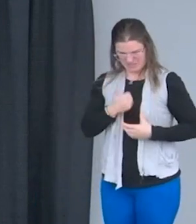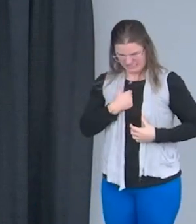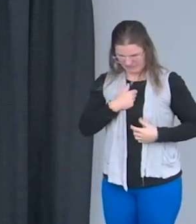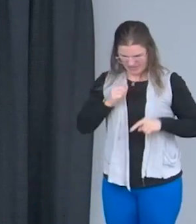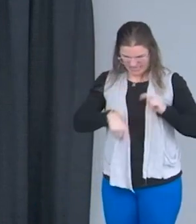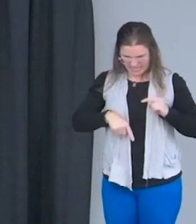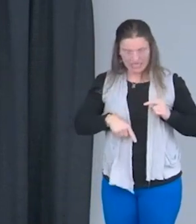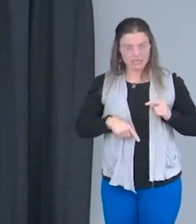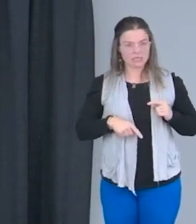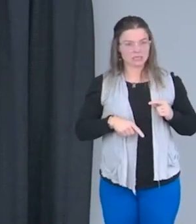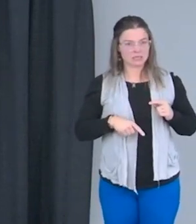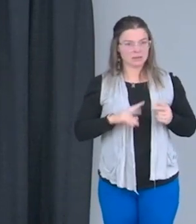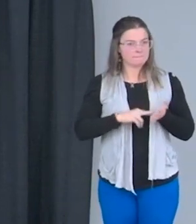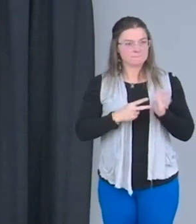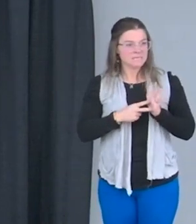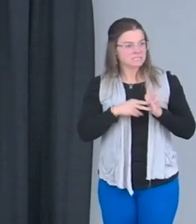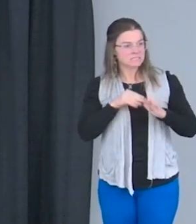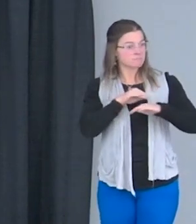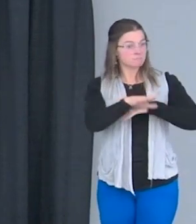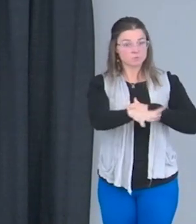going to give yourself any value.